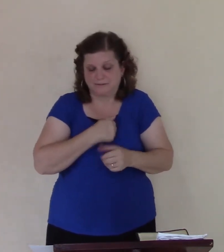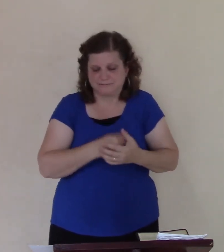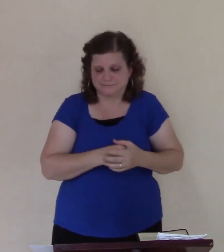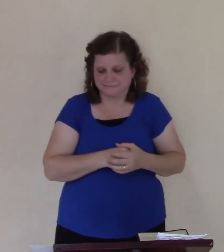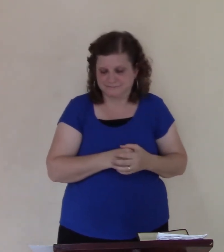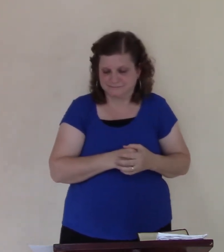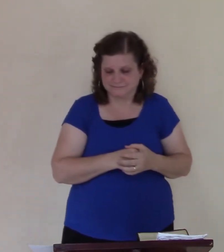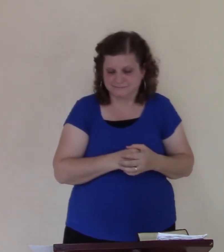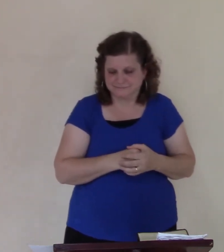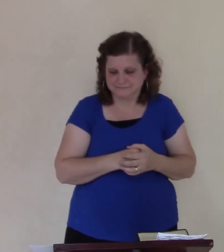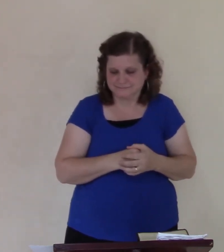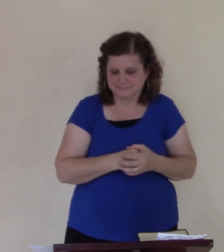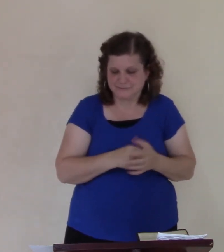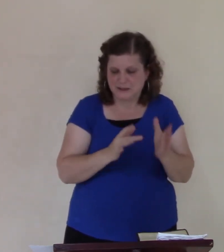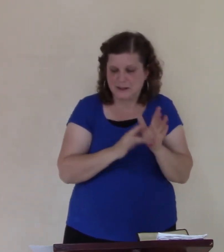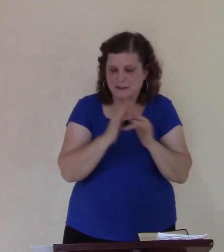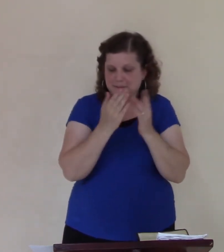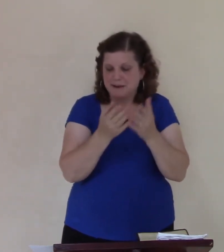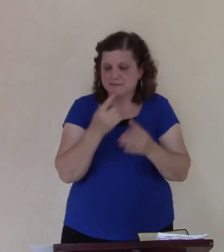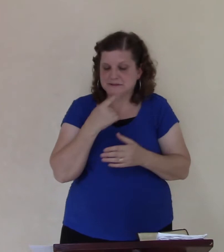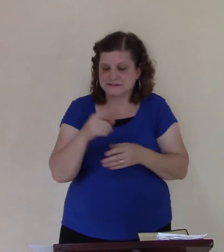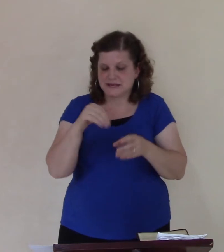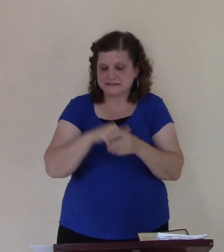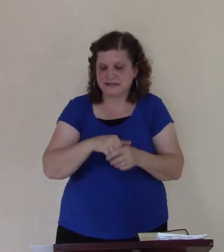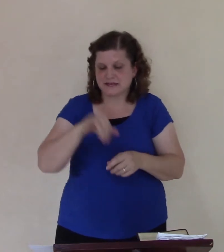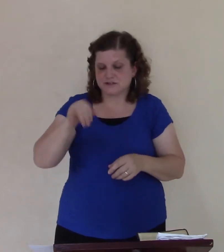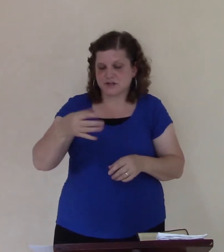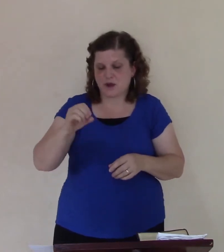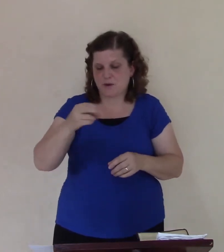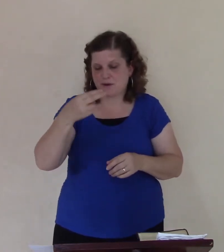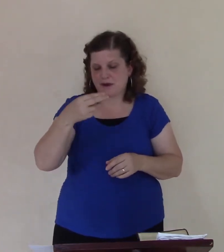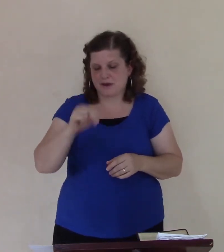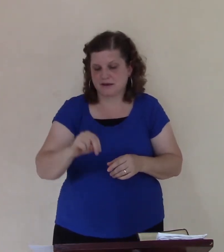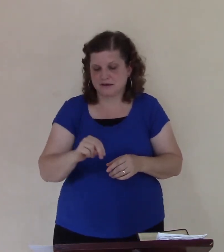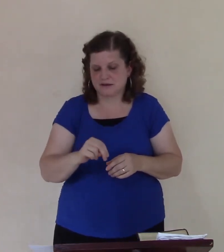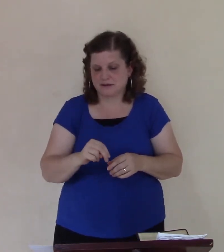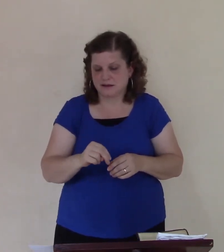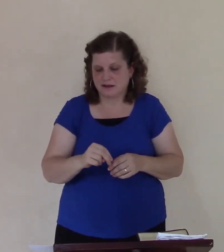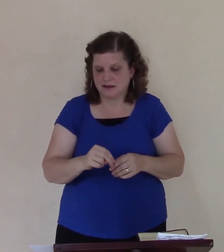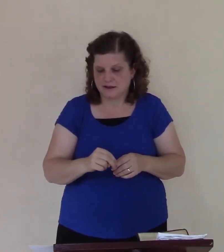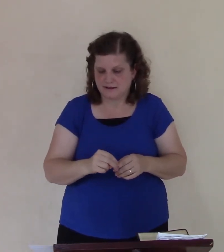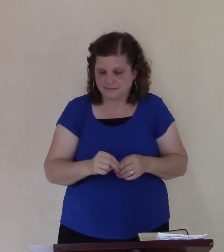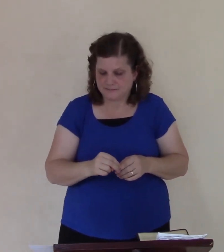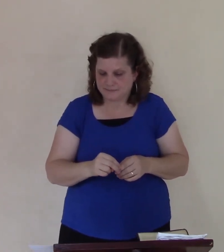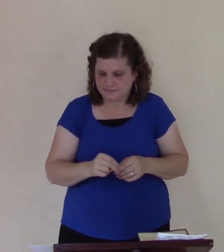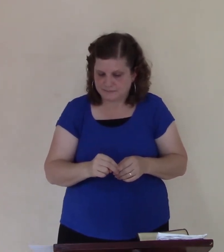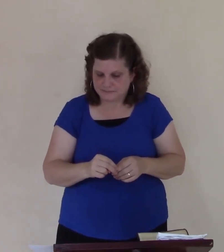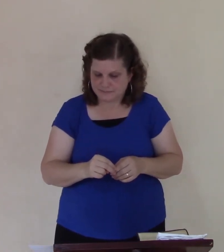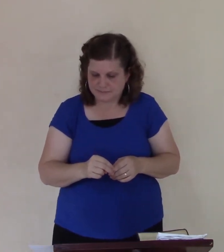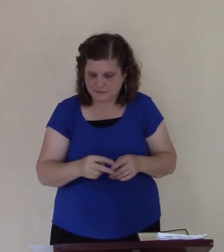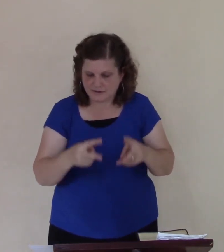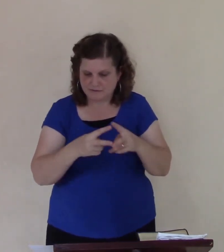The Bible says in the book of John, where are the bare land said to you, whosoever commiteth sin, as a servant of sin.